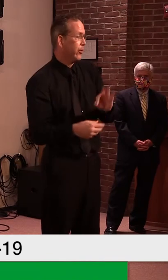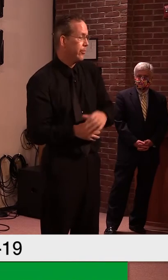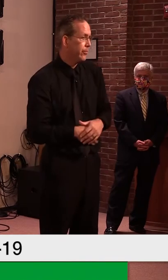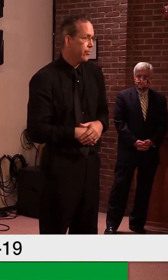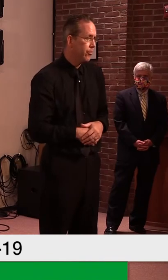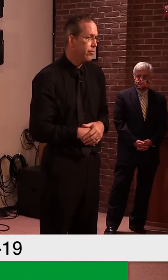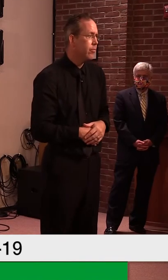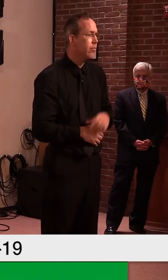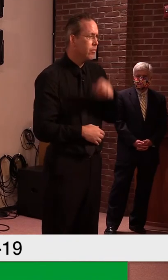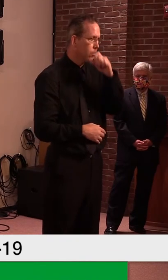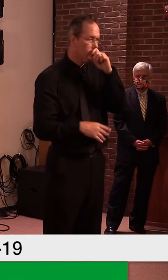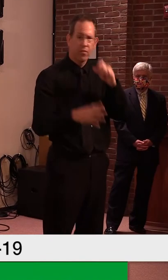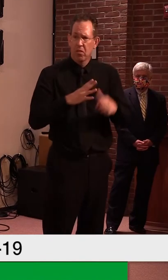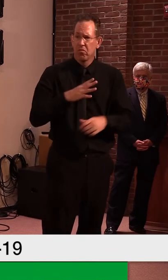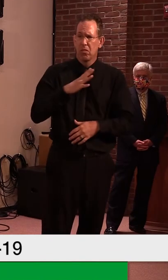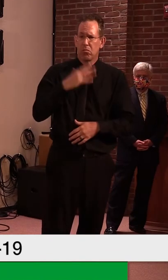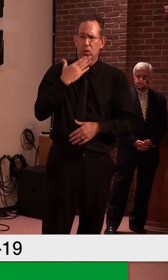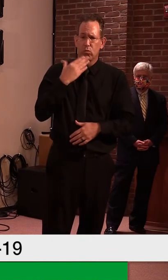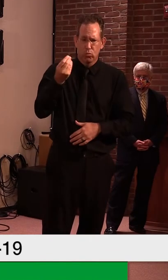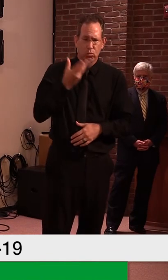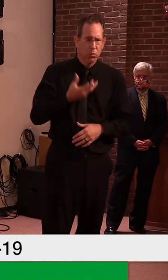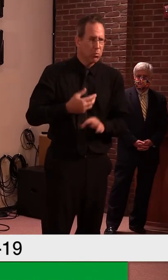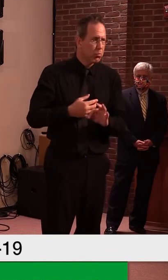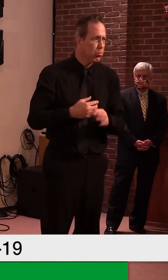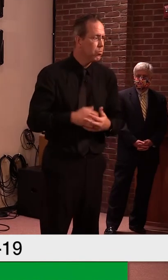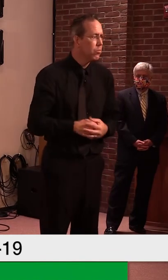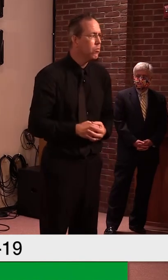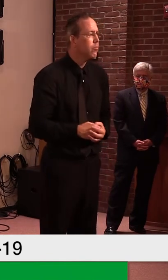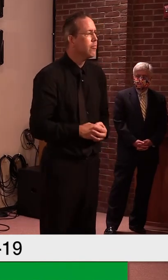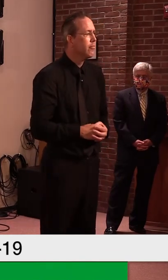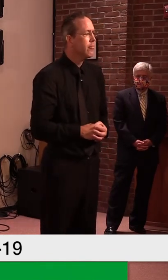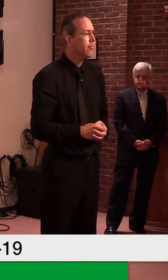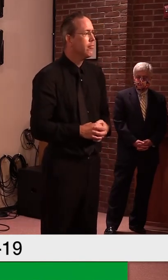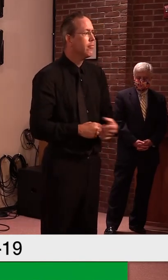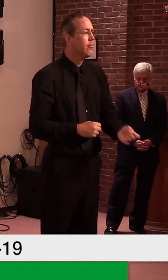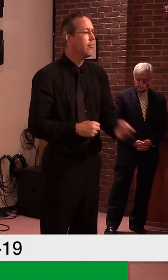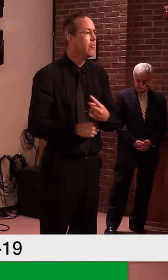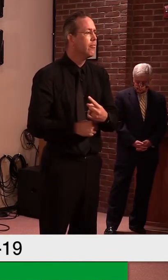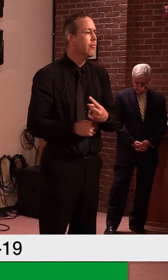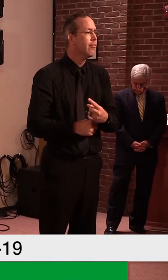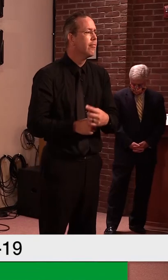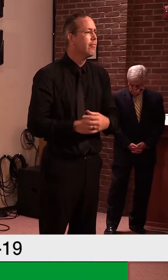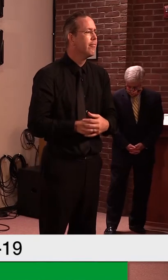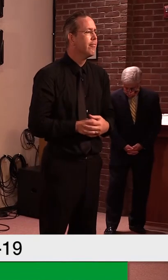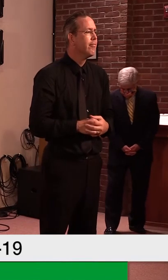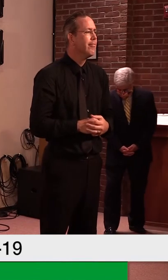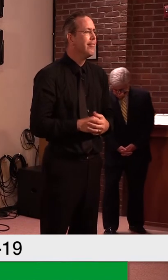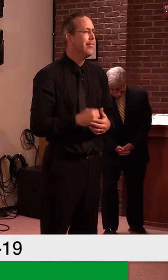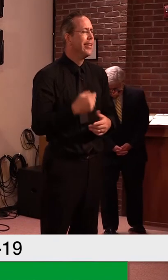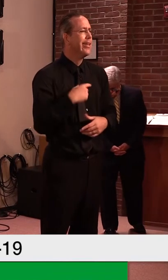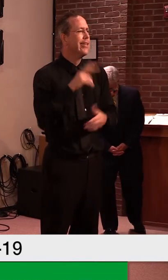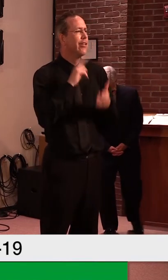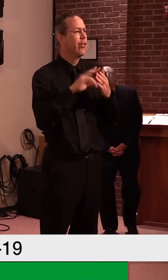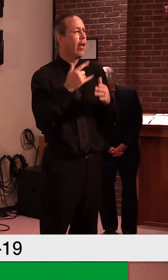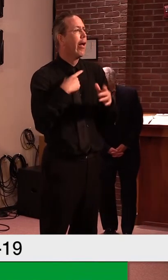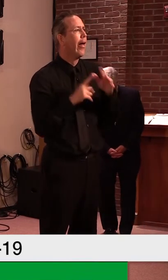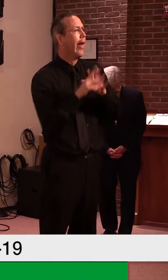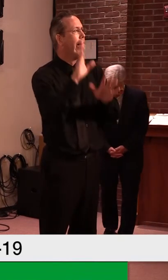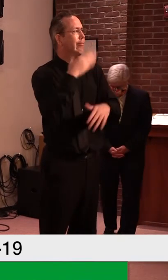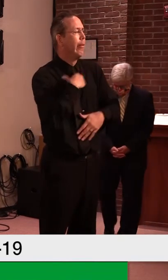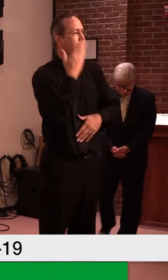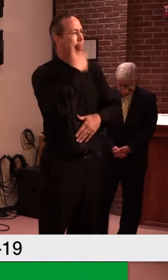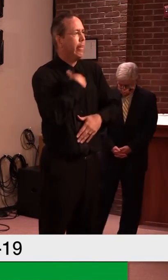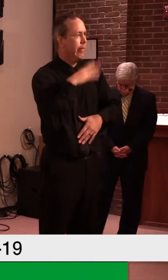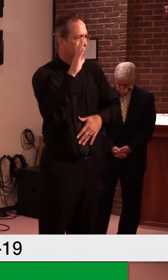Governor, this is Secretary Young. Sorry about that. Um, I would just respond to, um, this question first by saying,